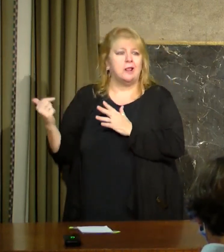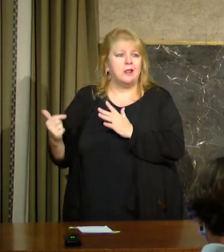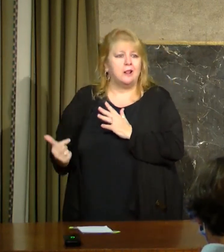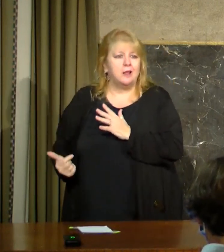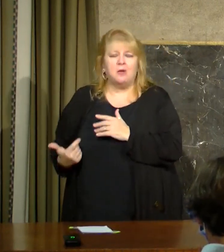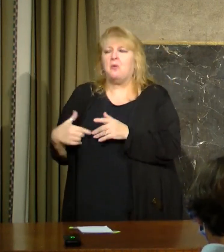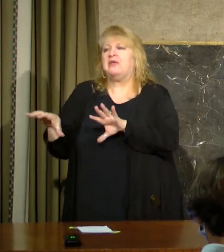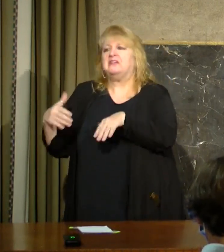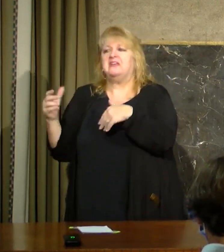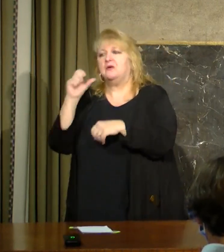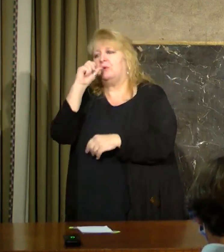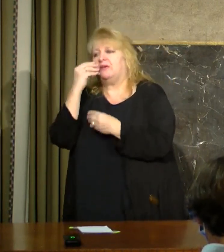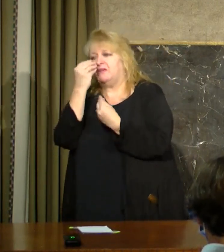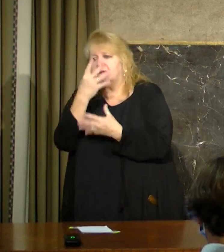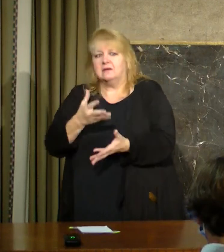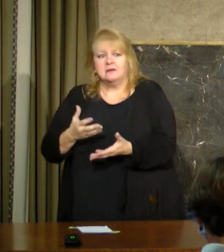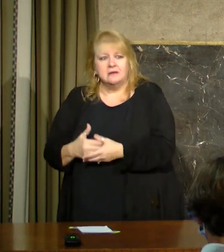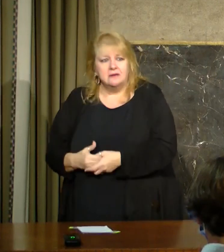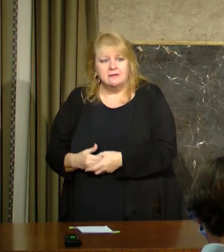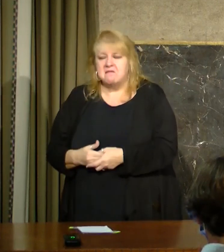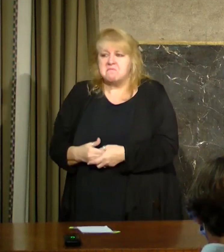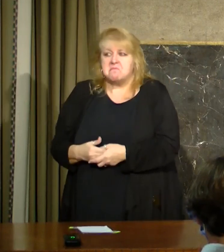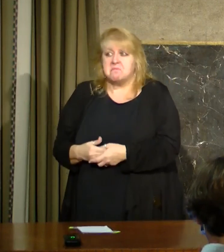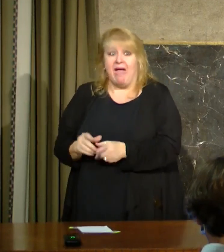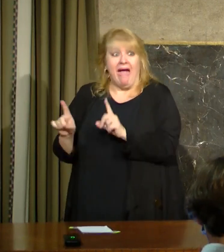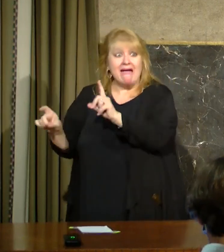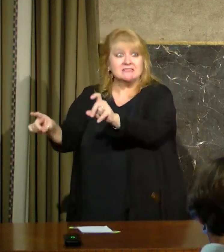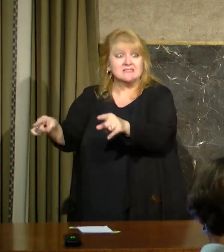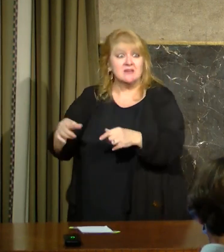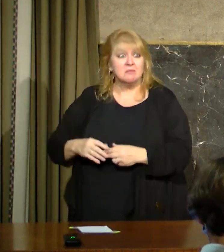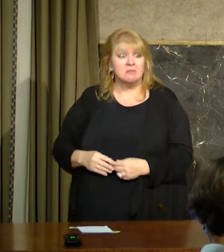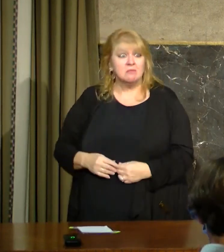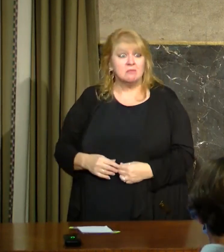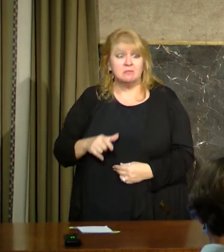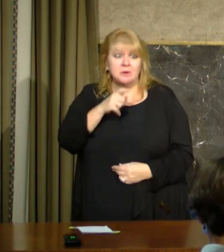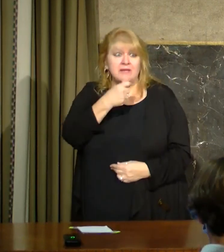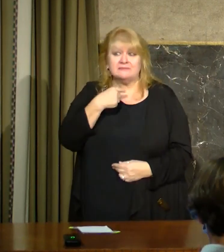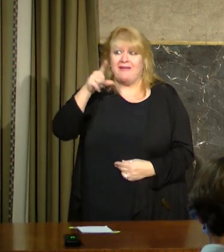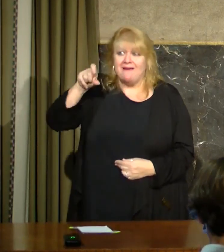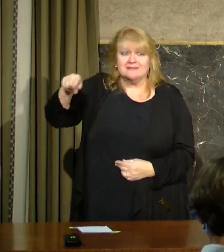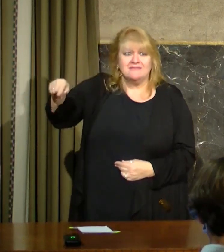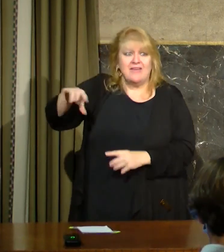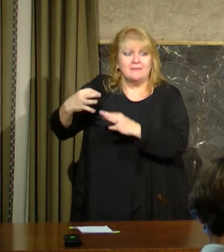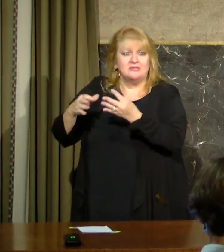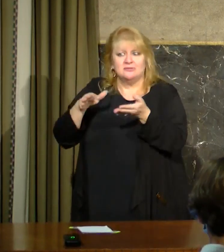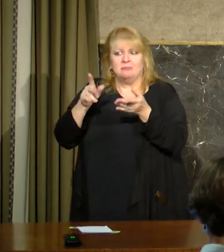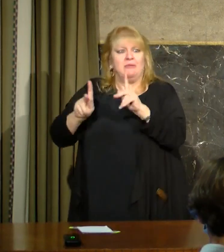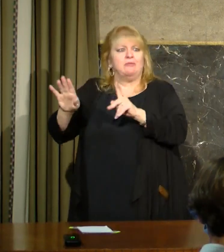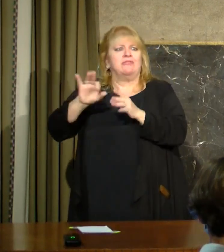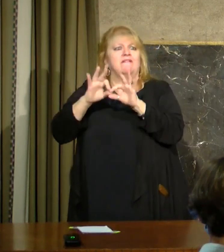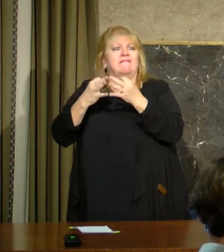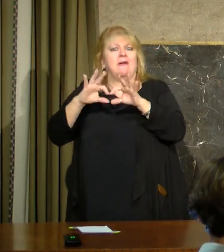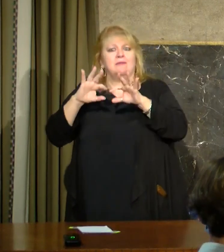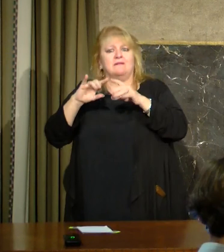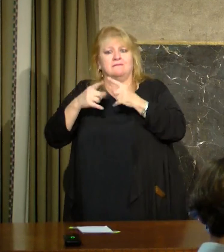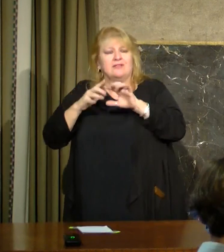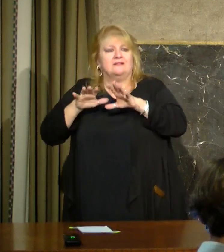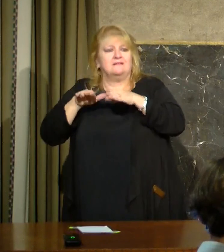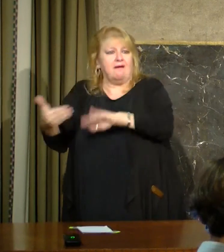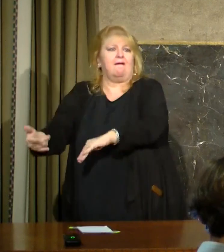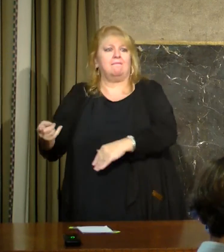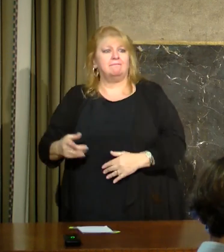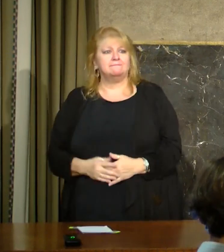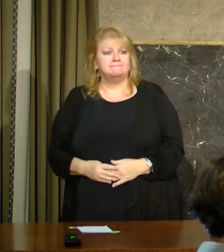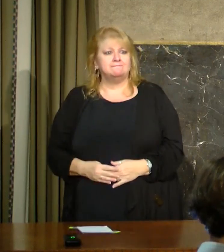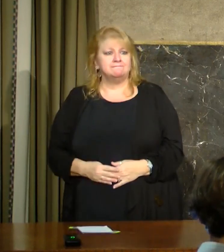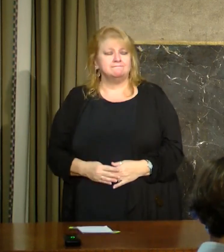All right. We've been here for about an hour. I want to thank you all for continuing to cover this. We clearly have work